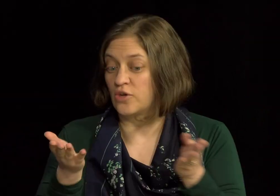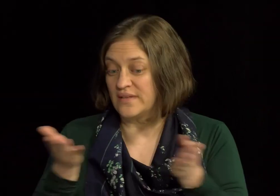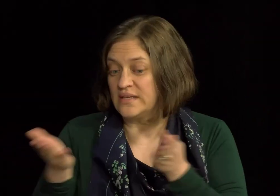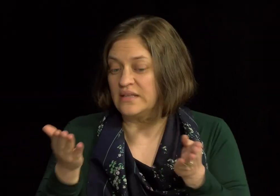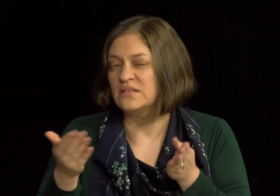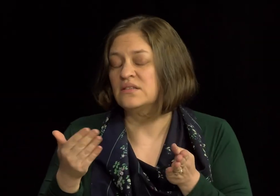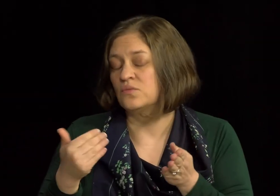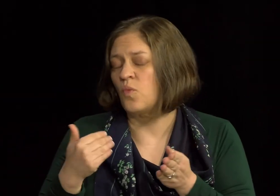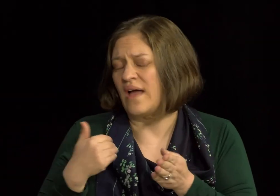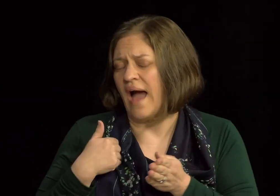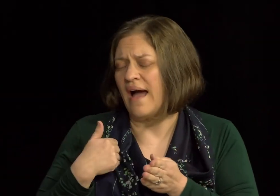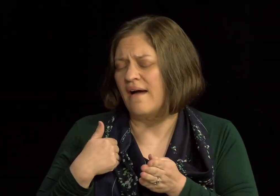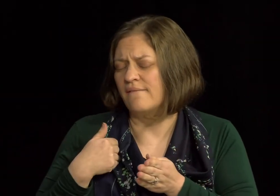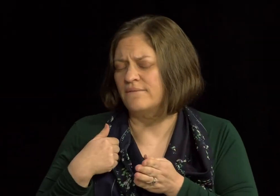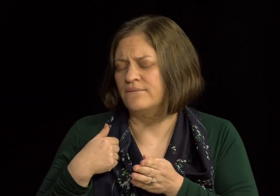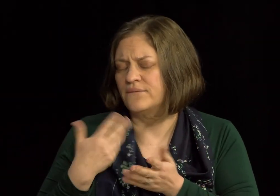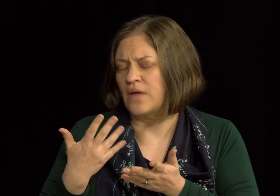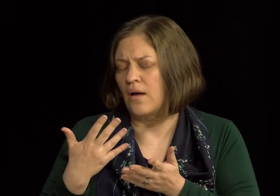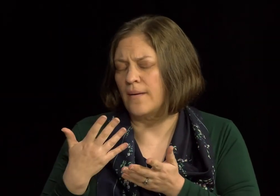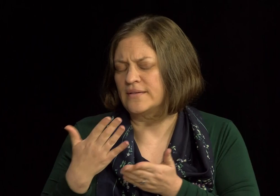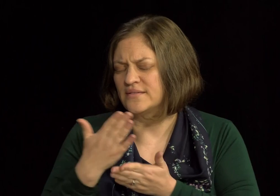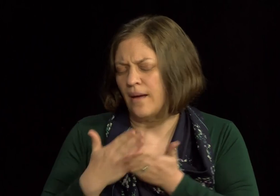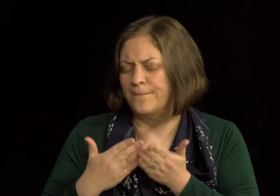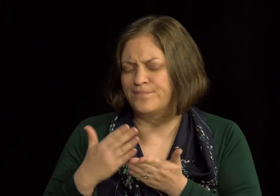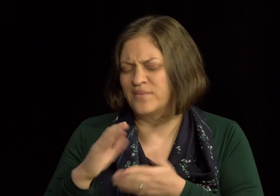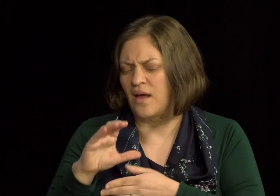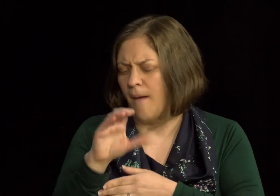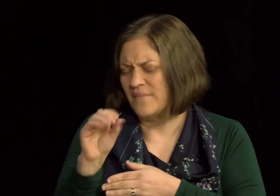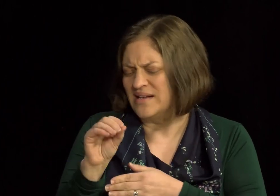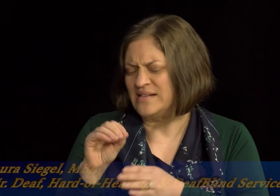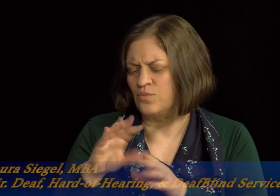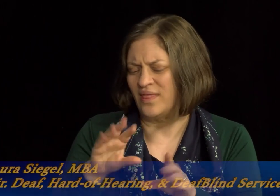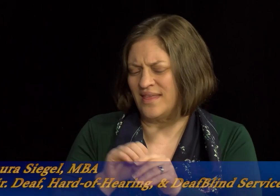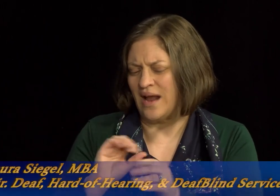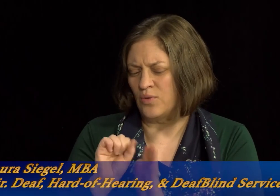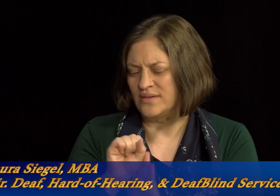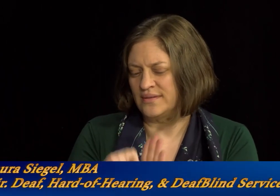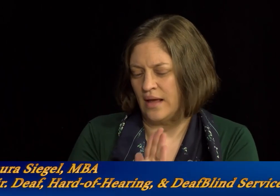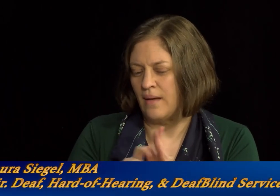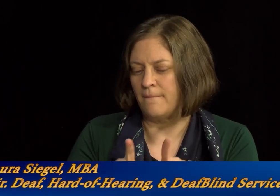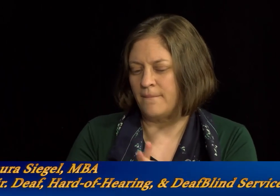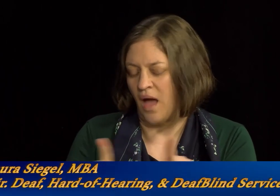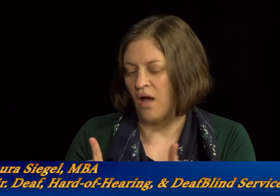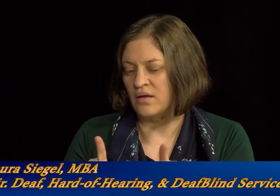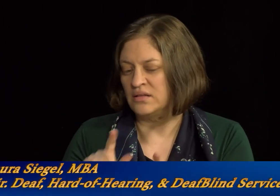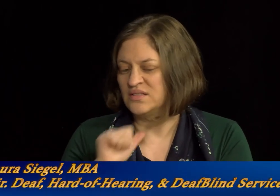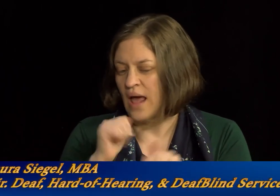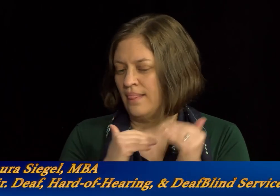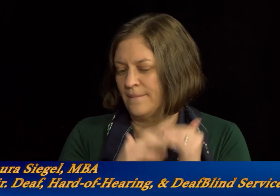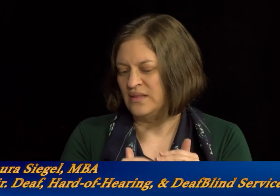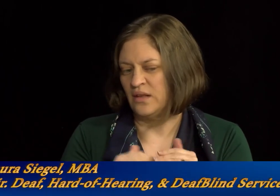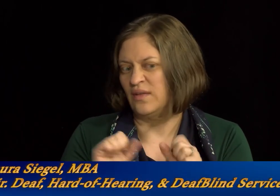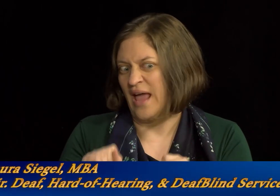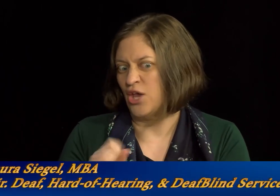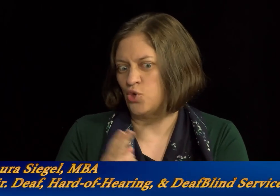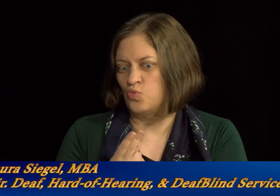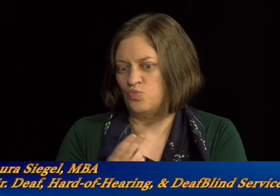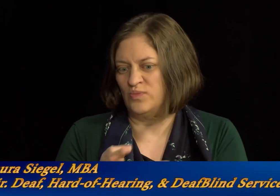So captioning services, there are some companies that work with the state, but